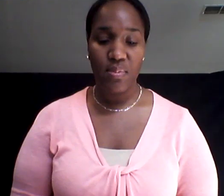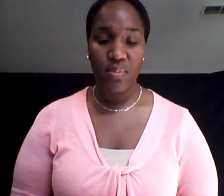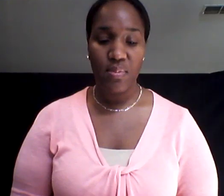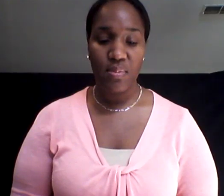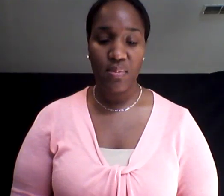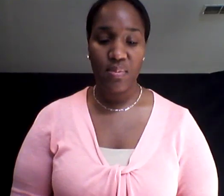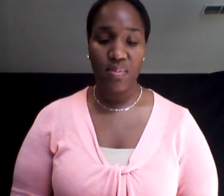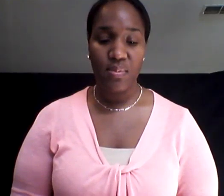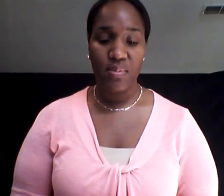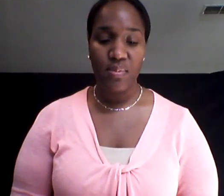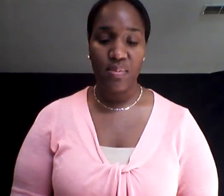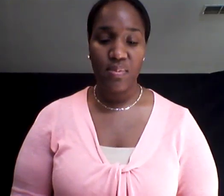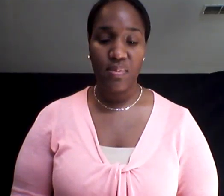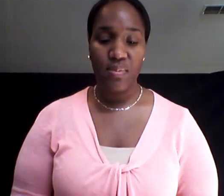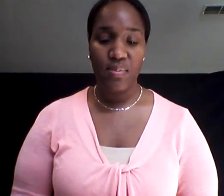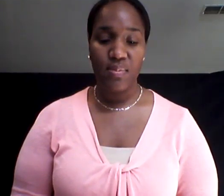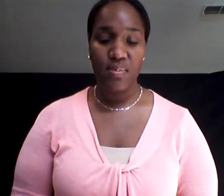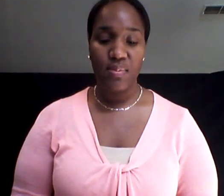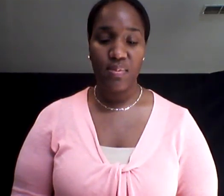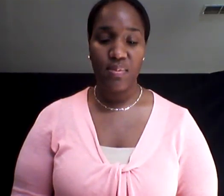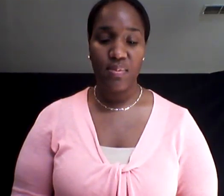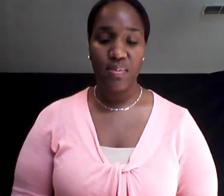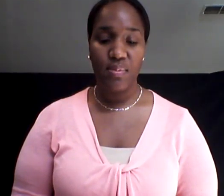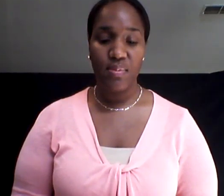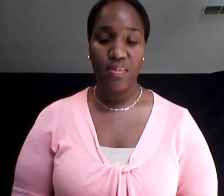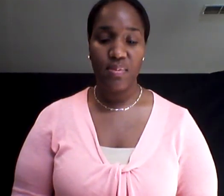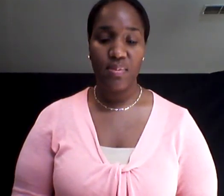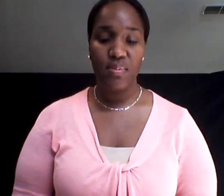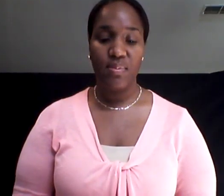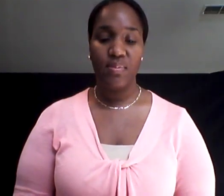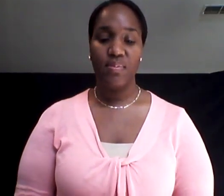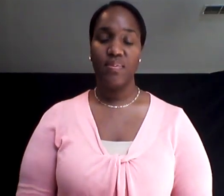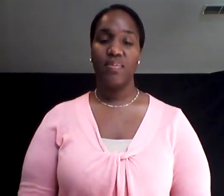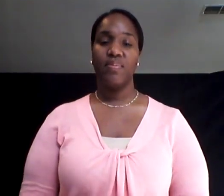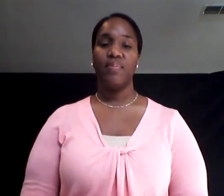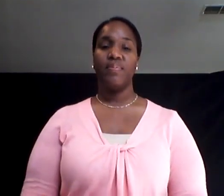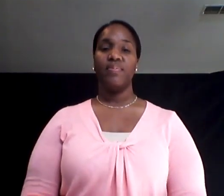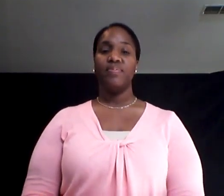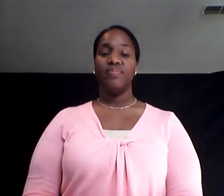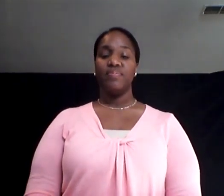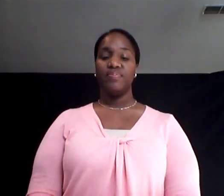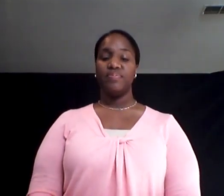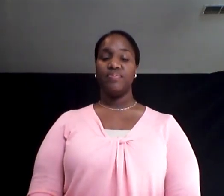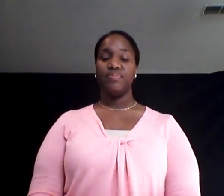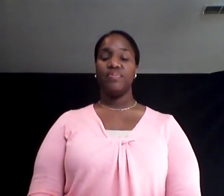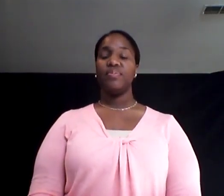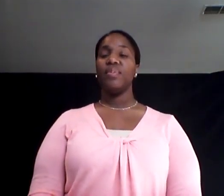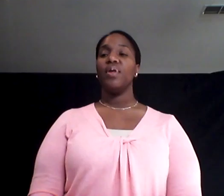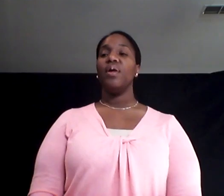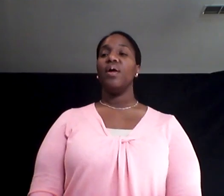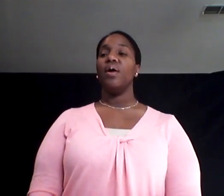picking up on the information on how to do the math problems.